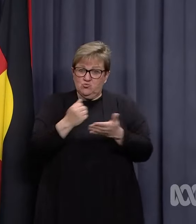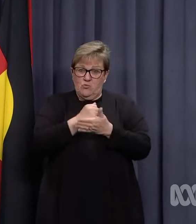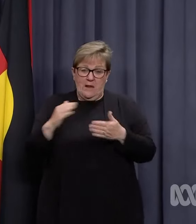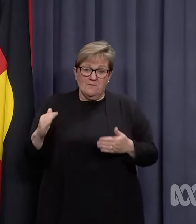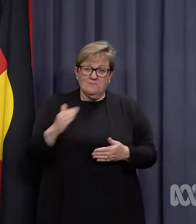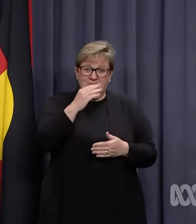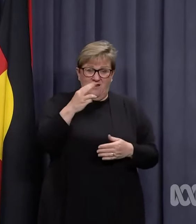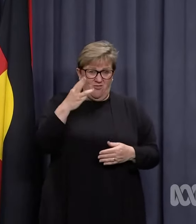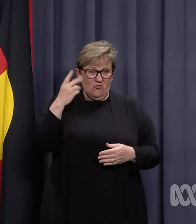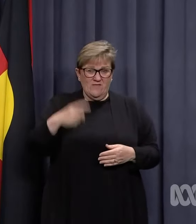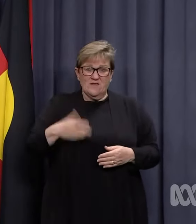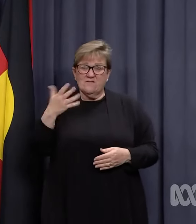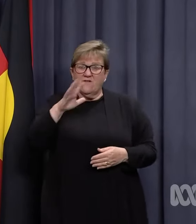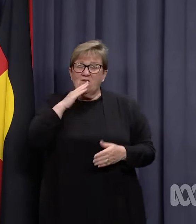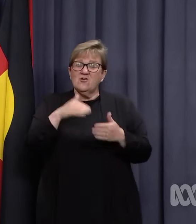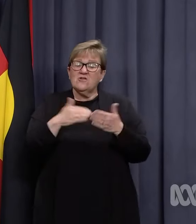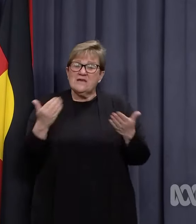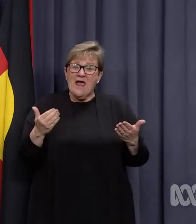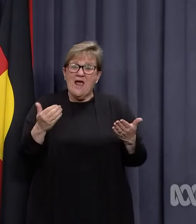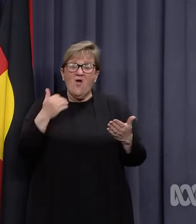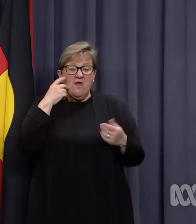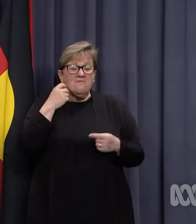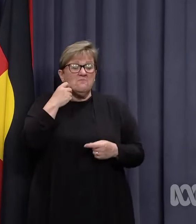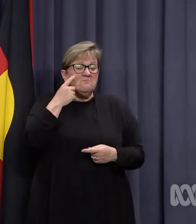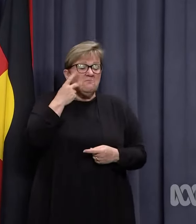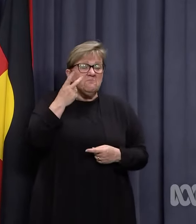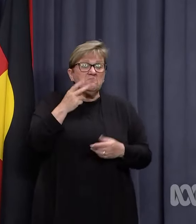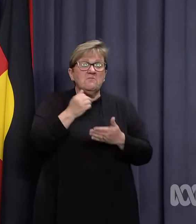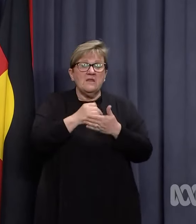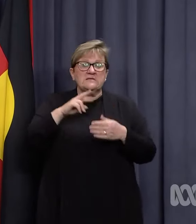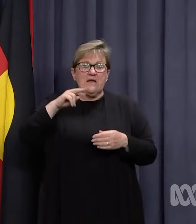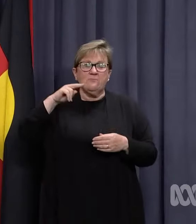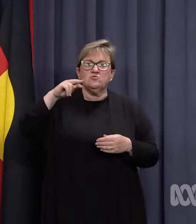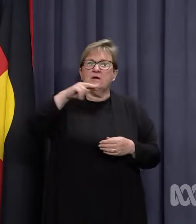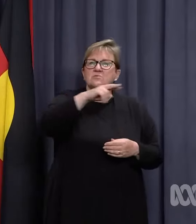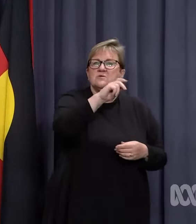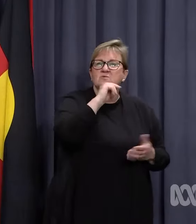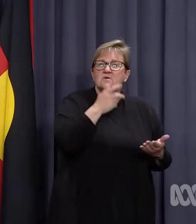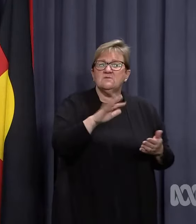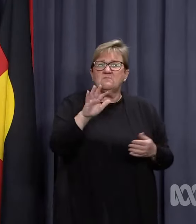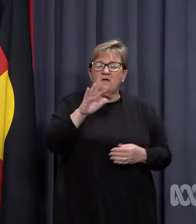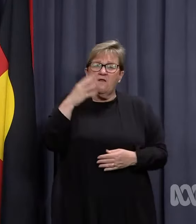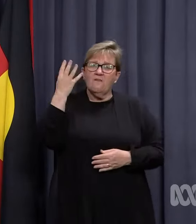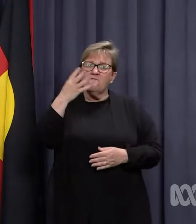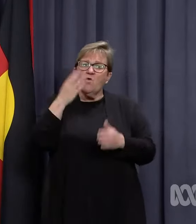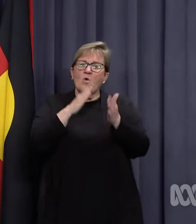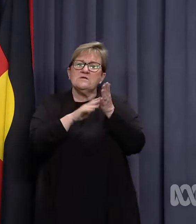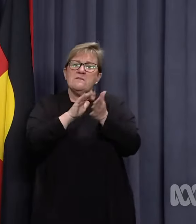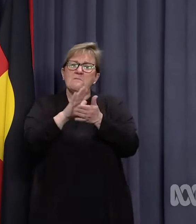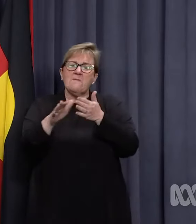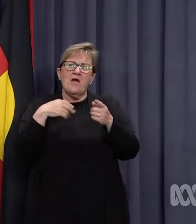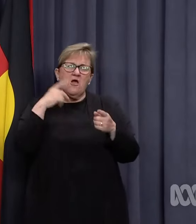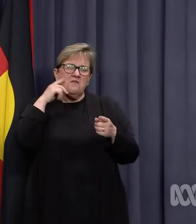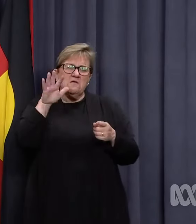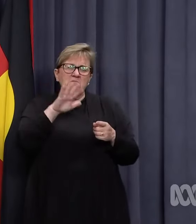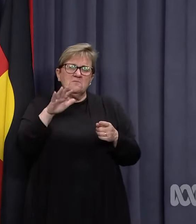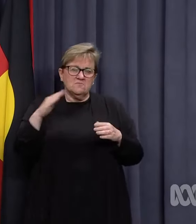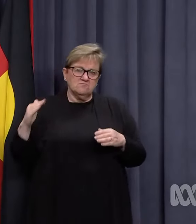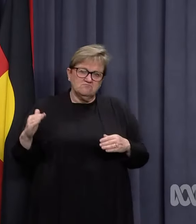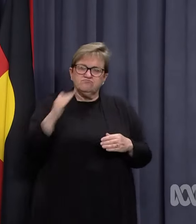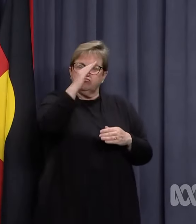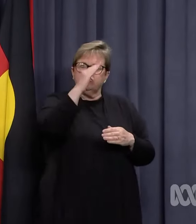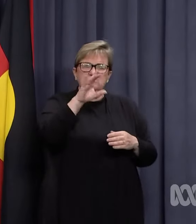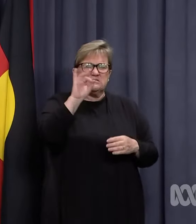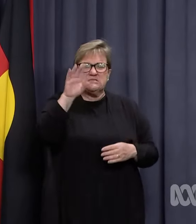So we're at 3,500, and we're seeing every couple of days those cases are doubling. Around the 14th of March, we expect to be at around the peak,